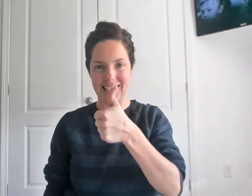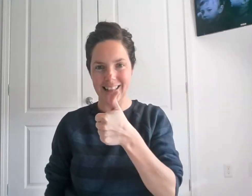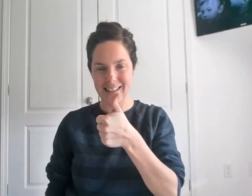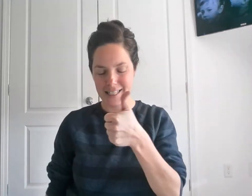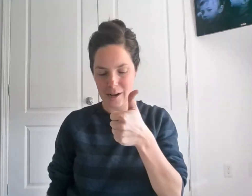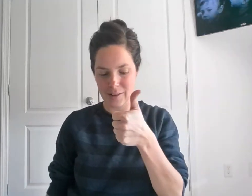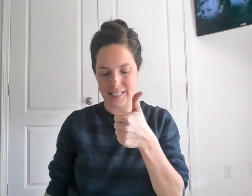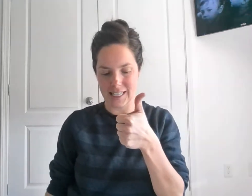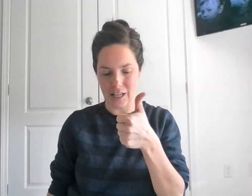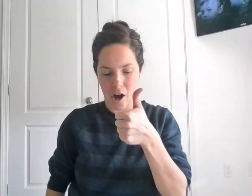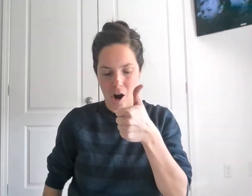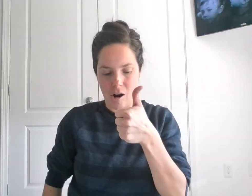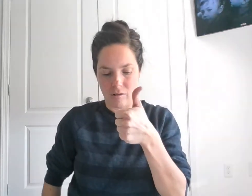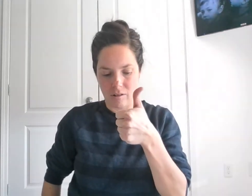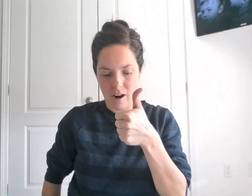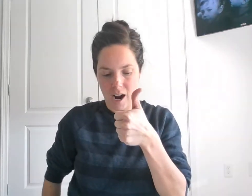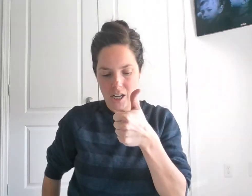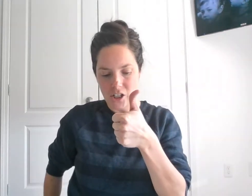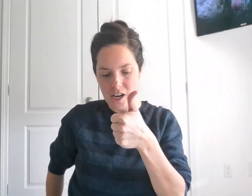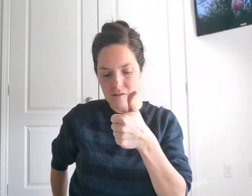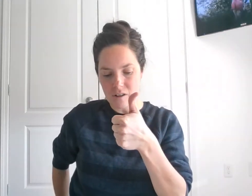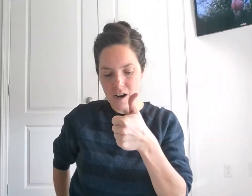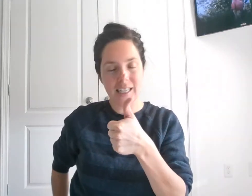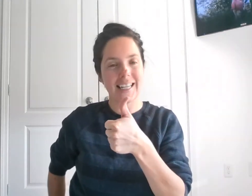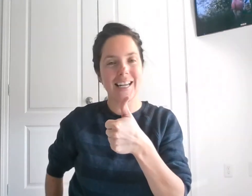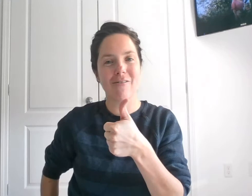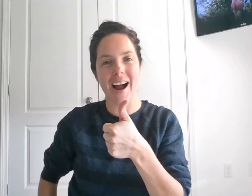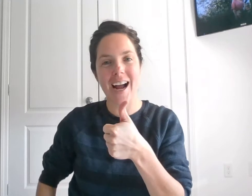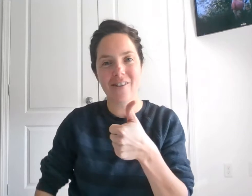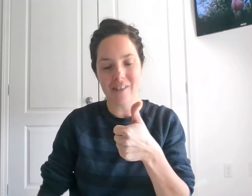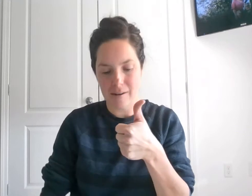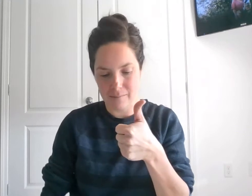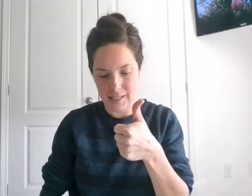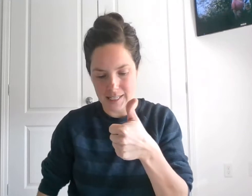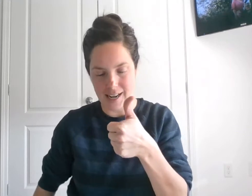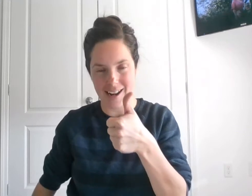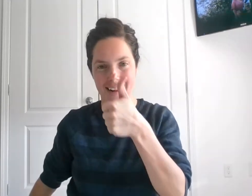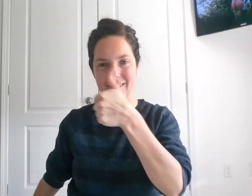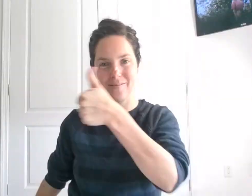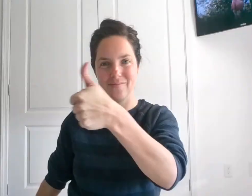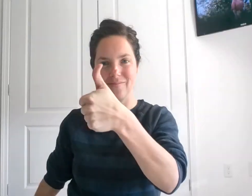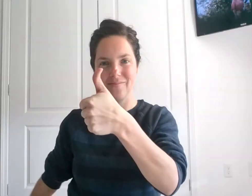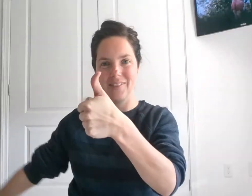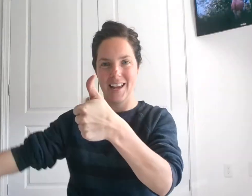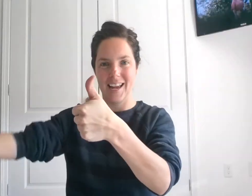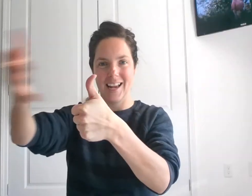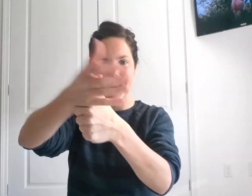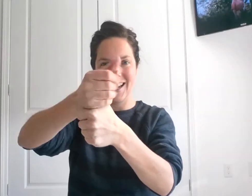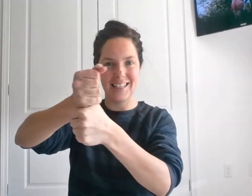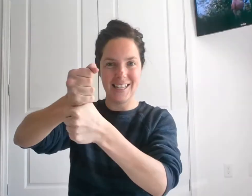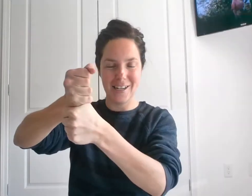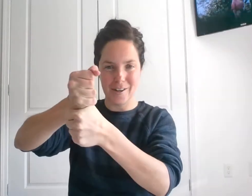Let's get this out. This is Raja Rani Rakhramina. And here.